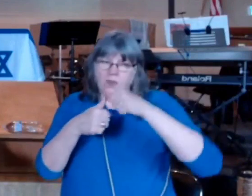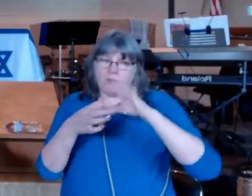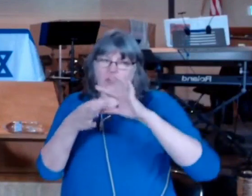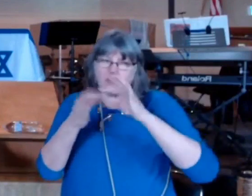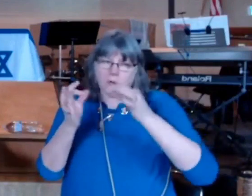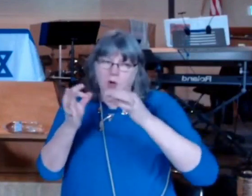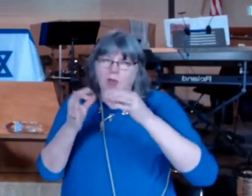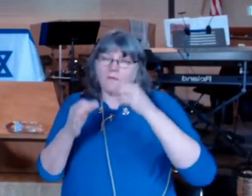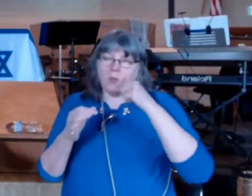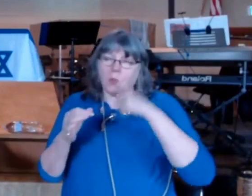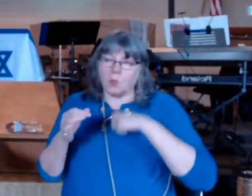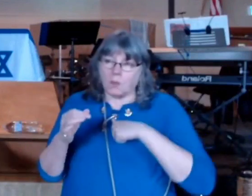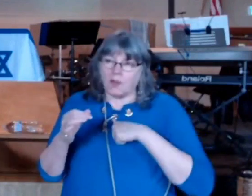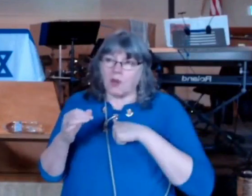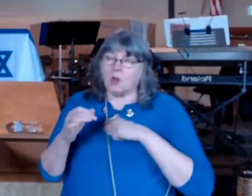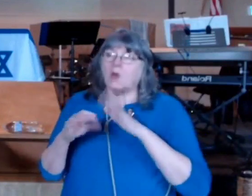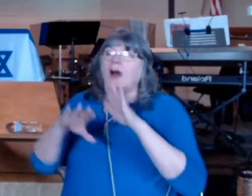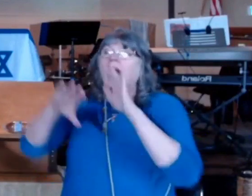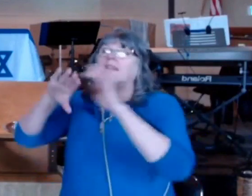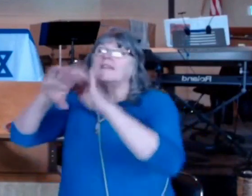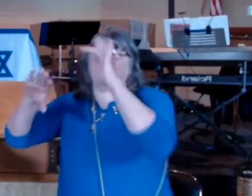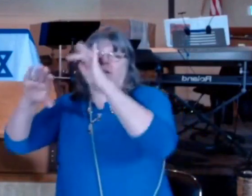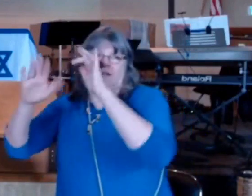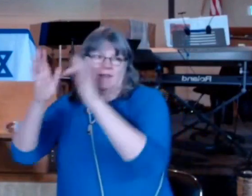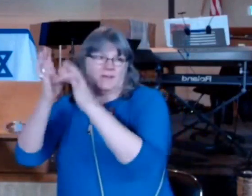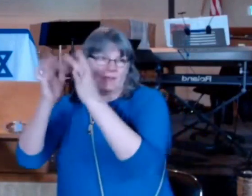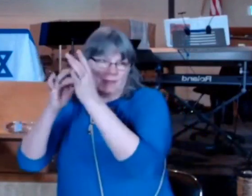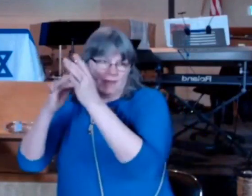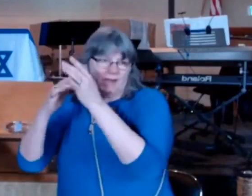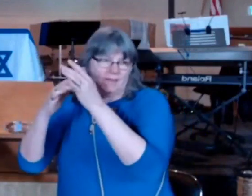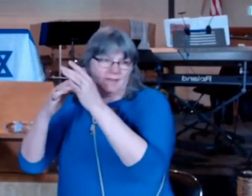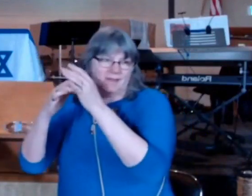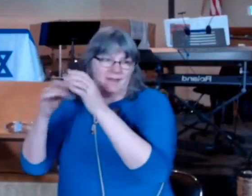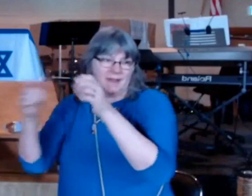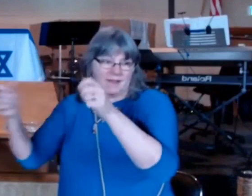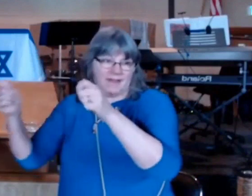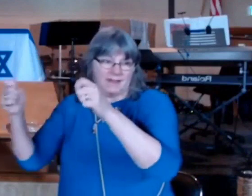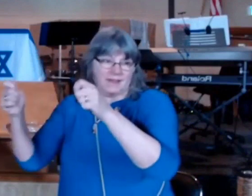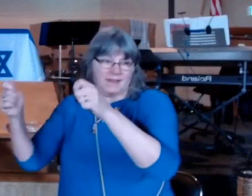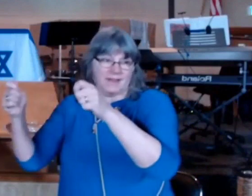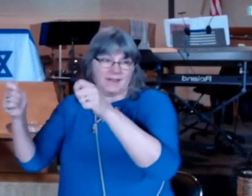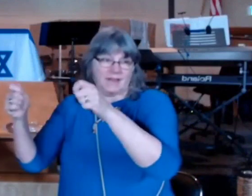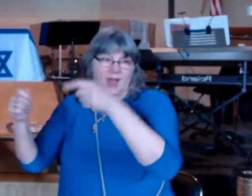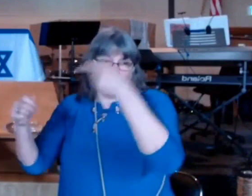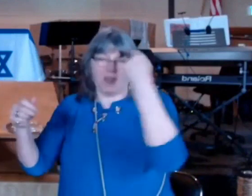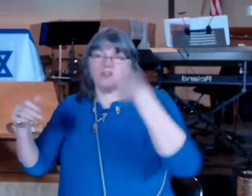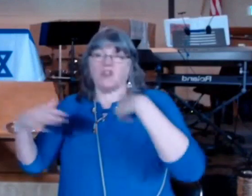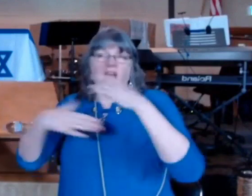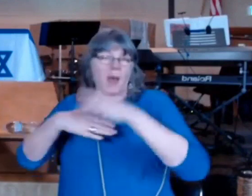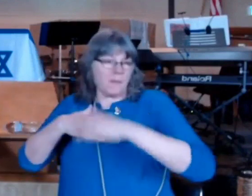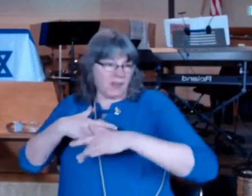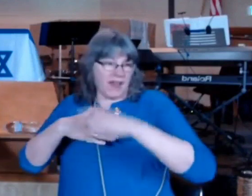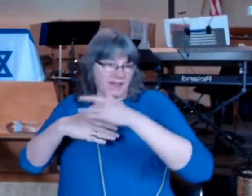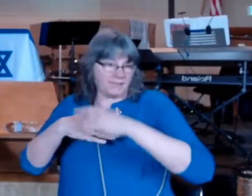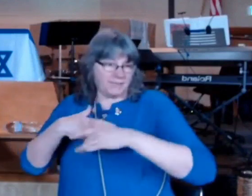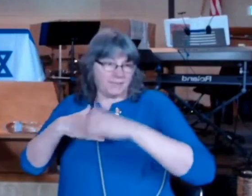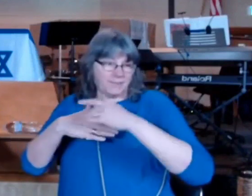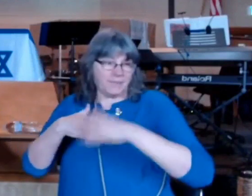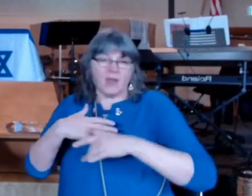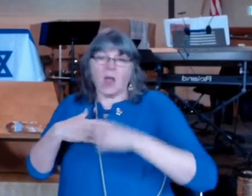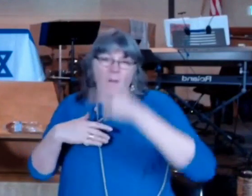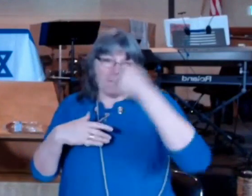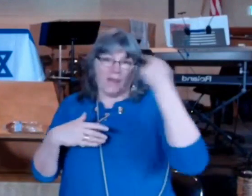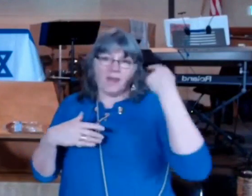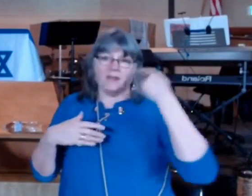then later we read that those with blindness the lame and those with other defects